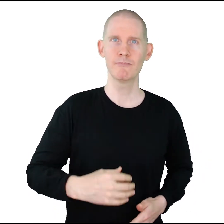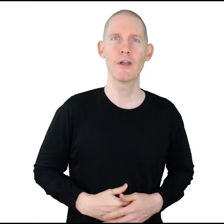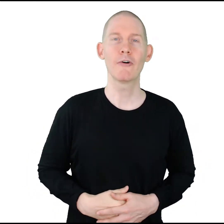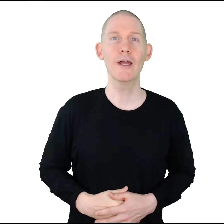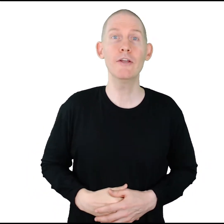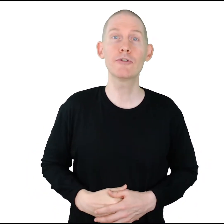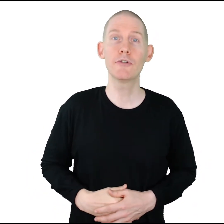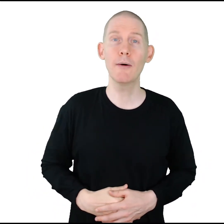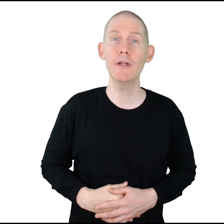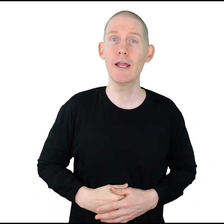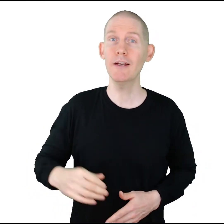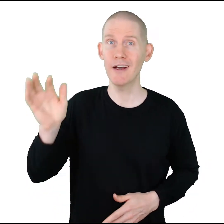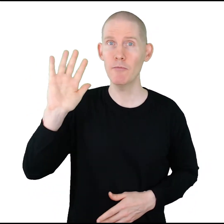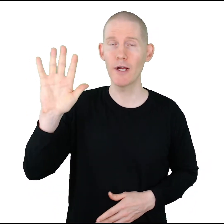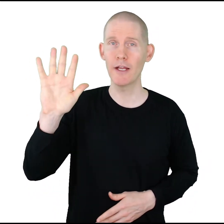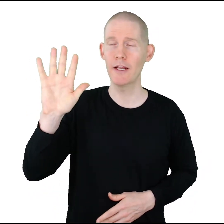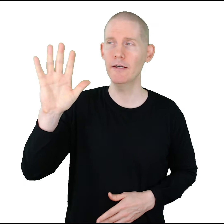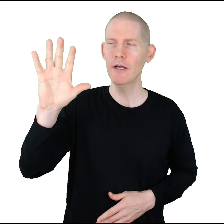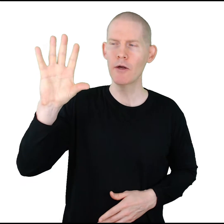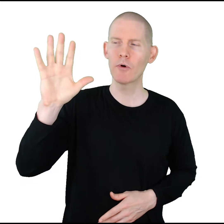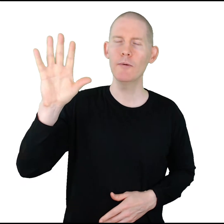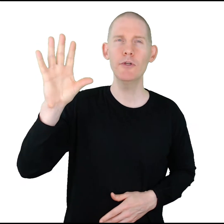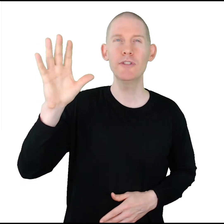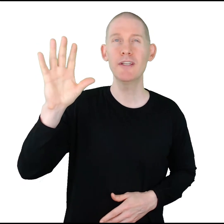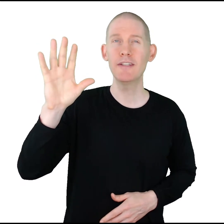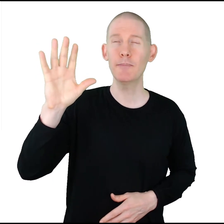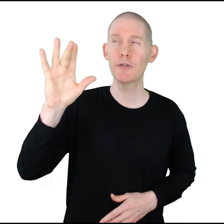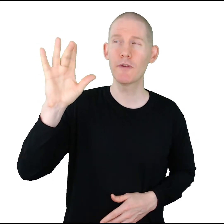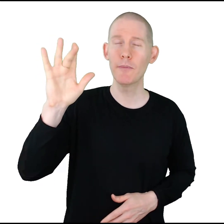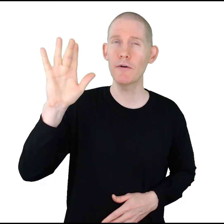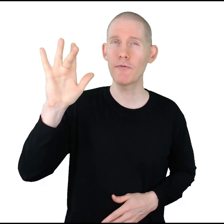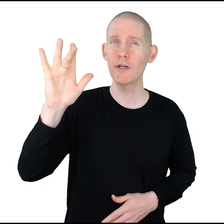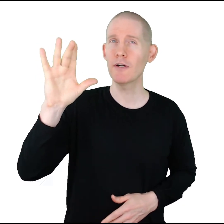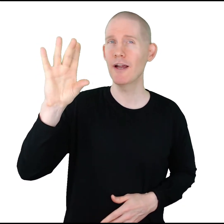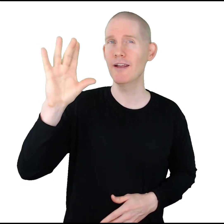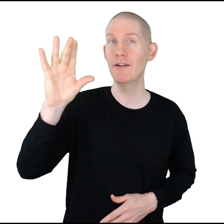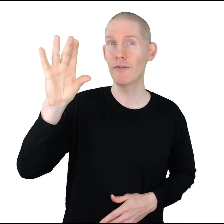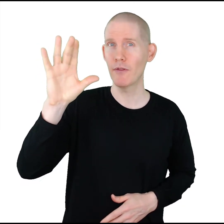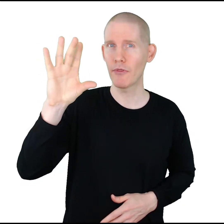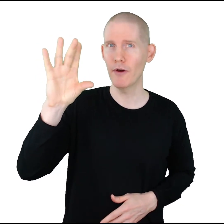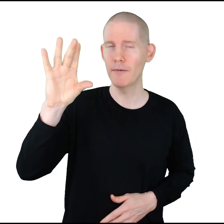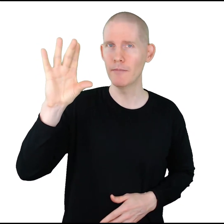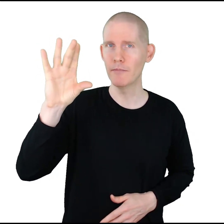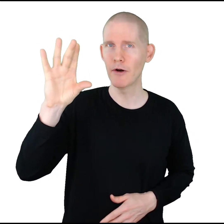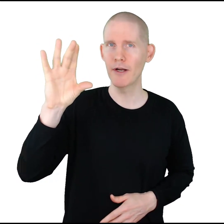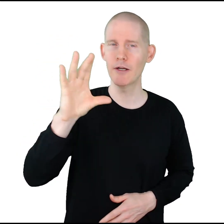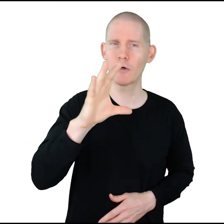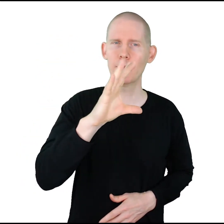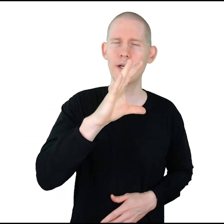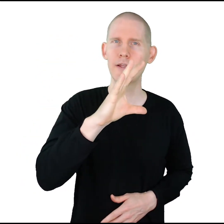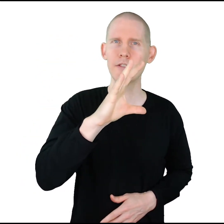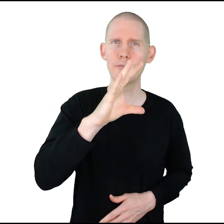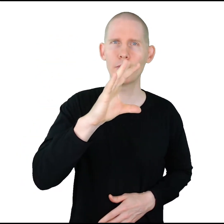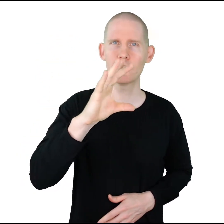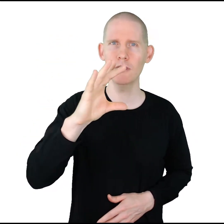Okay, use your dominant hand, I'm right-handed. We're gonna be using the tips of the middle finger and the thumb. All right, now we're gonna make this motion,